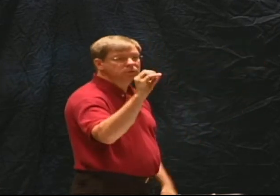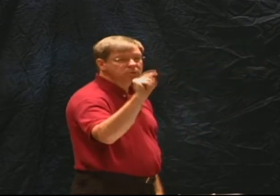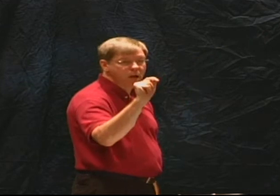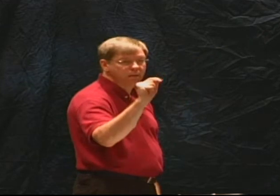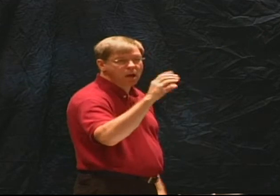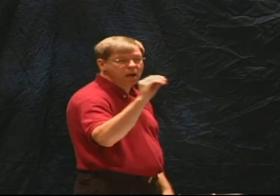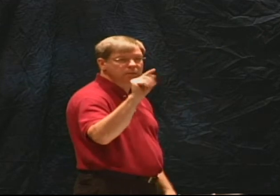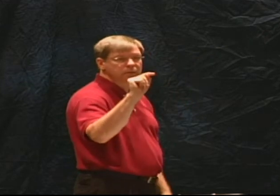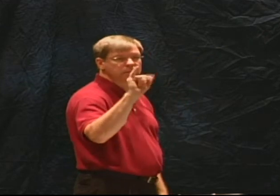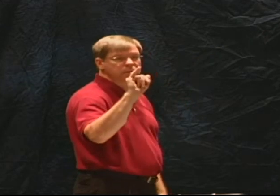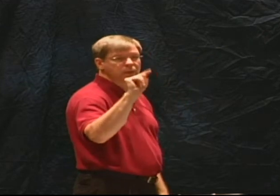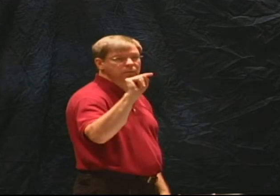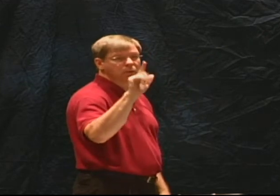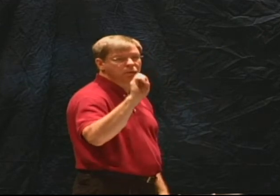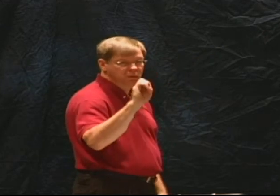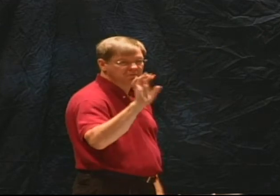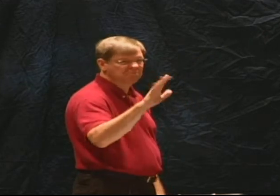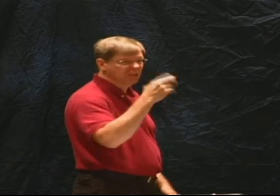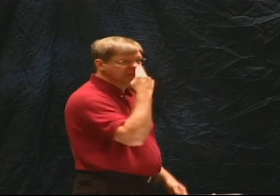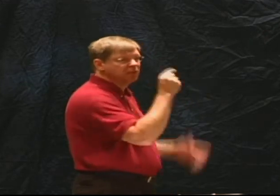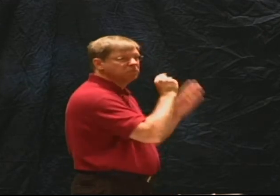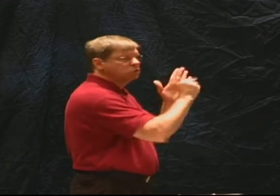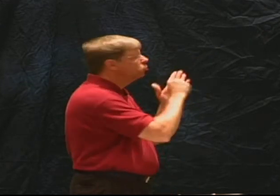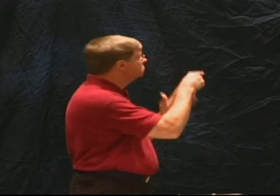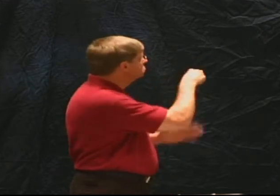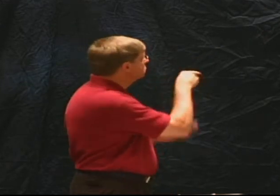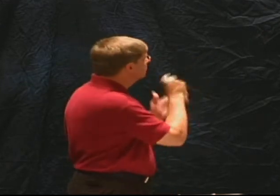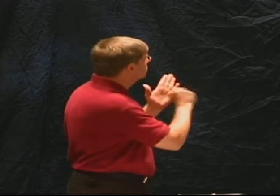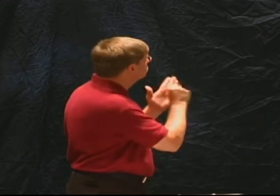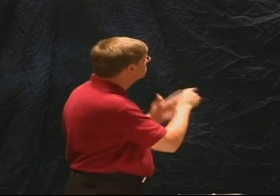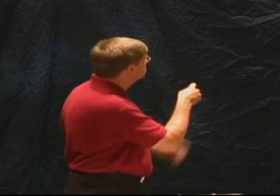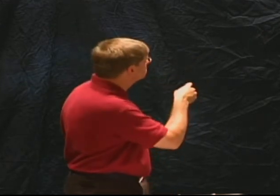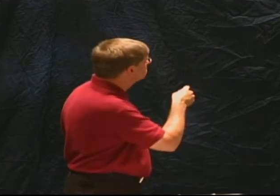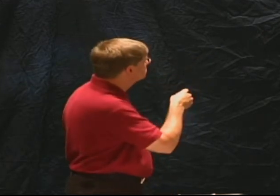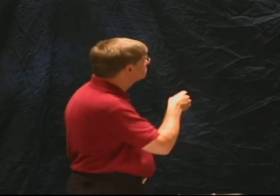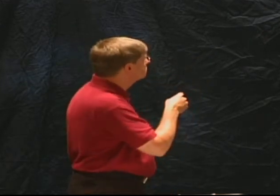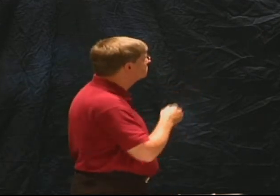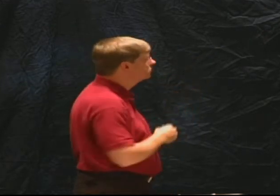even down to the jot and tittle let's look at that